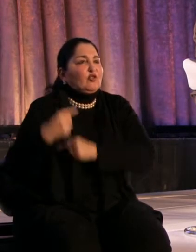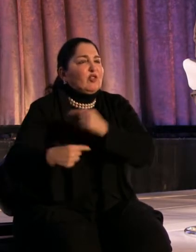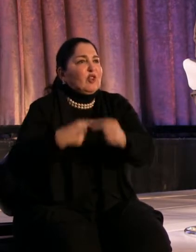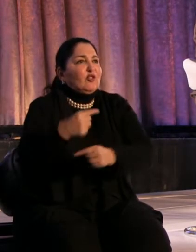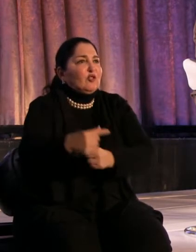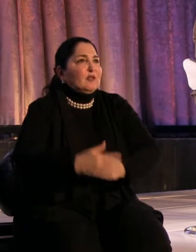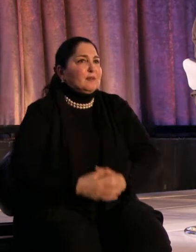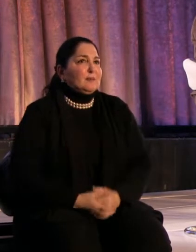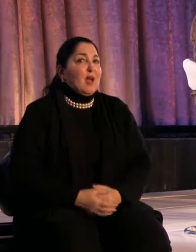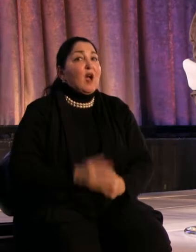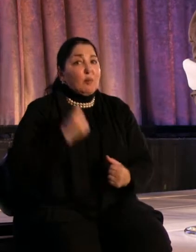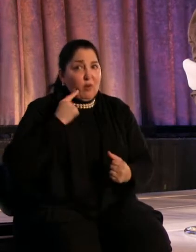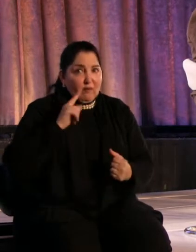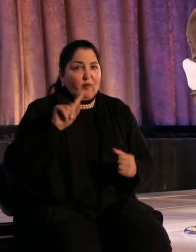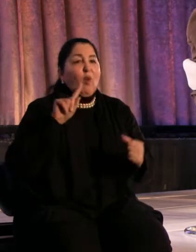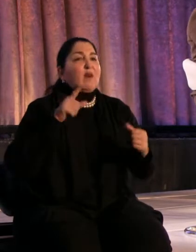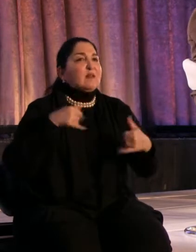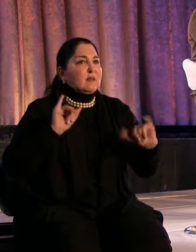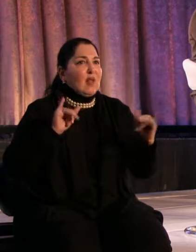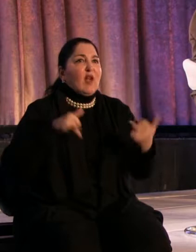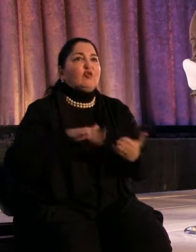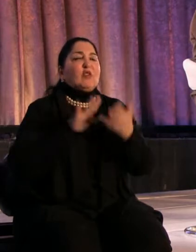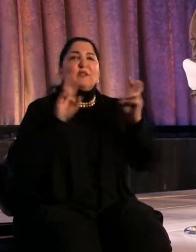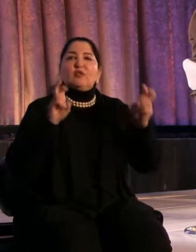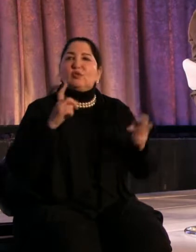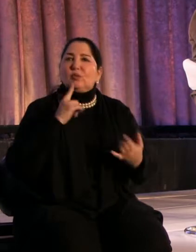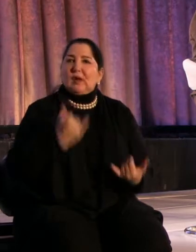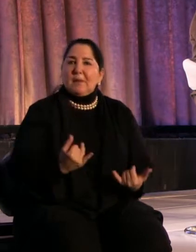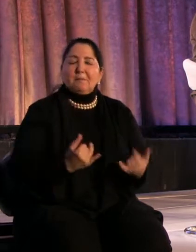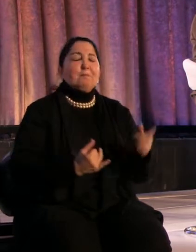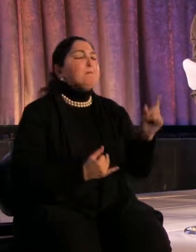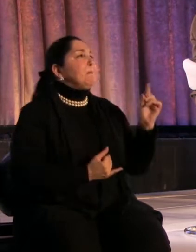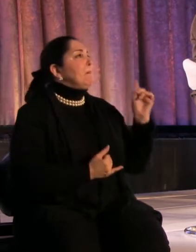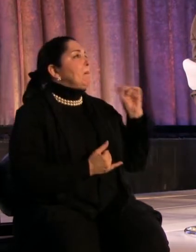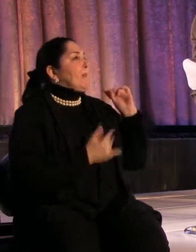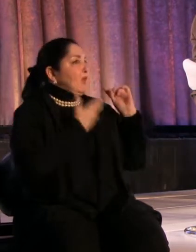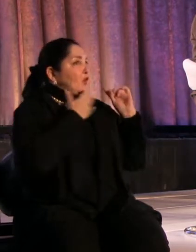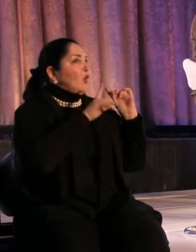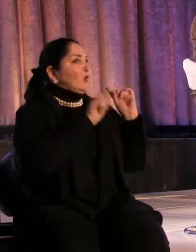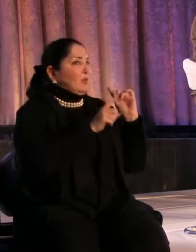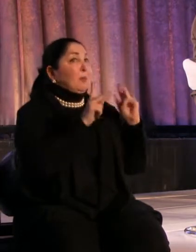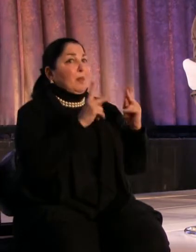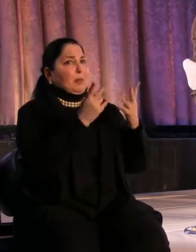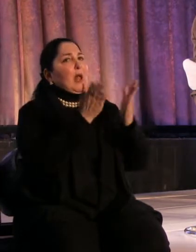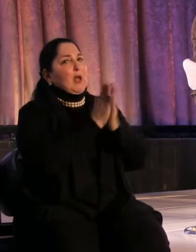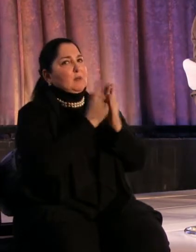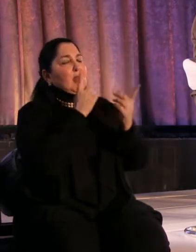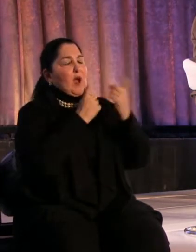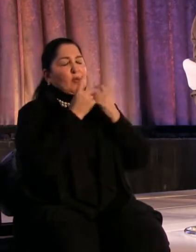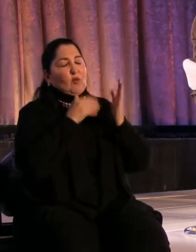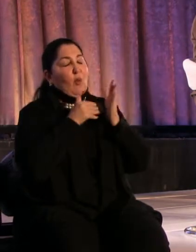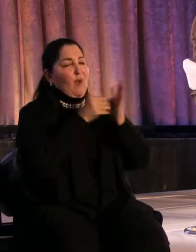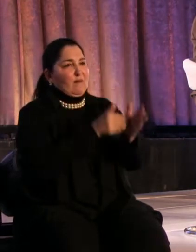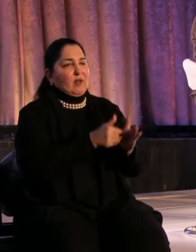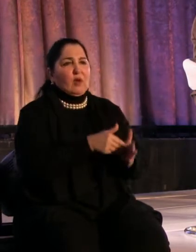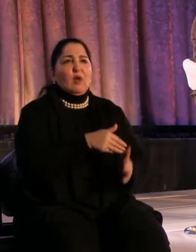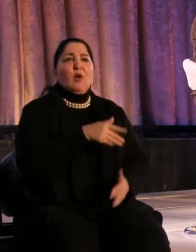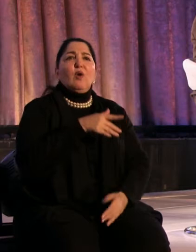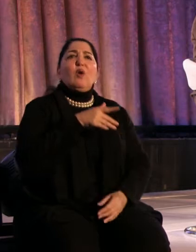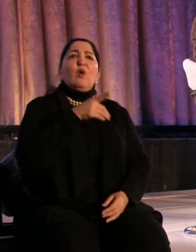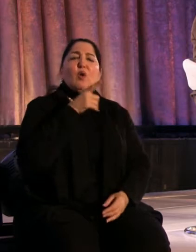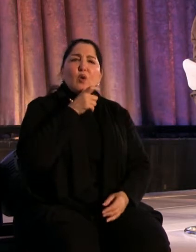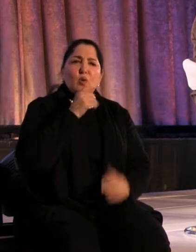addressing issues of today. That's a very good question and people ask that question quite often. Who is the Woody Guthrie of today?